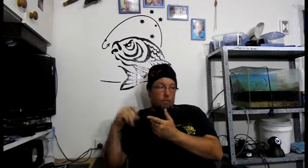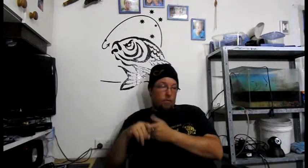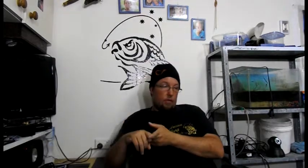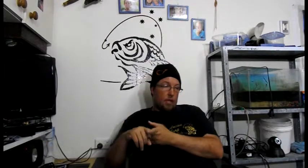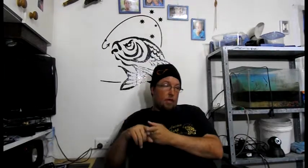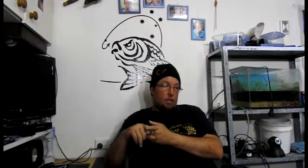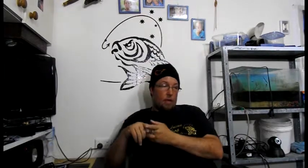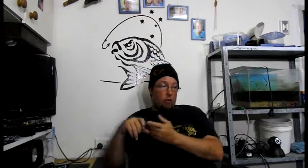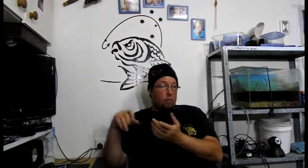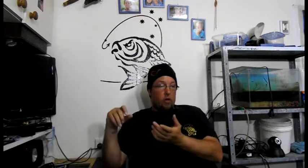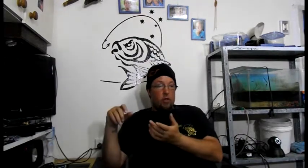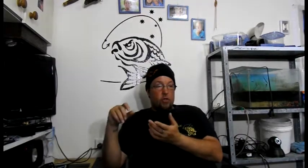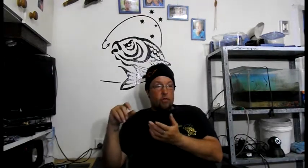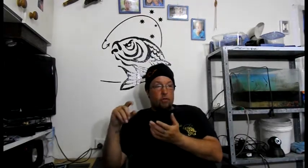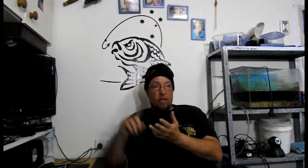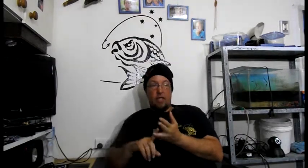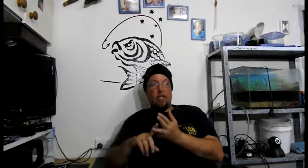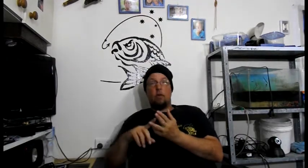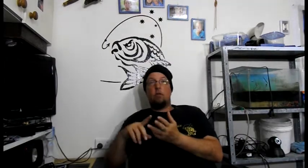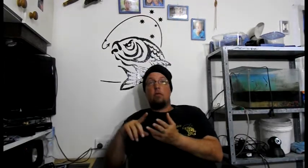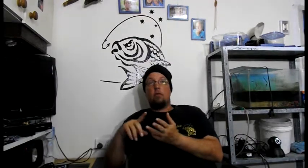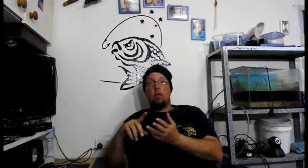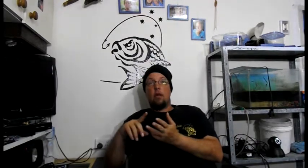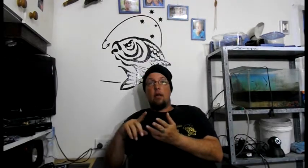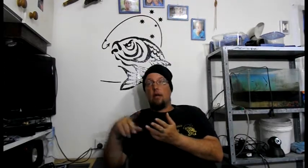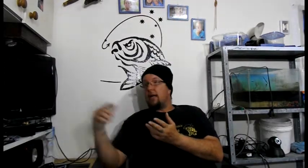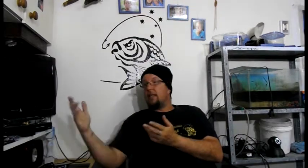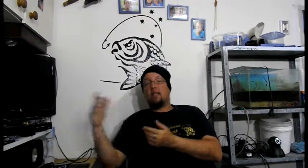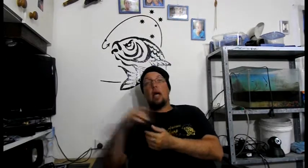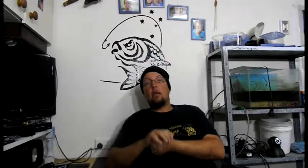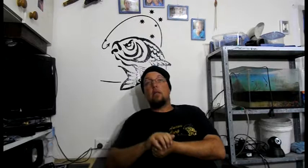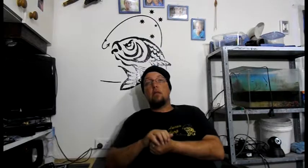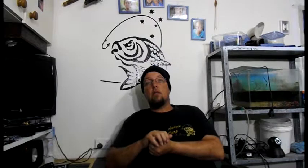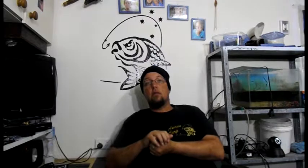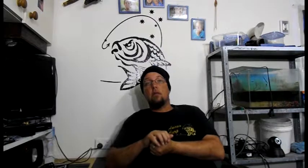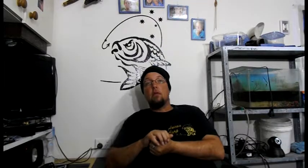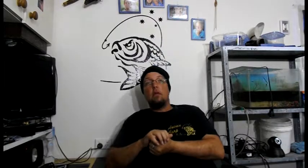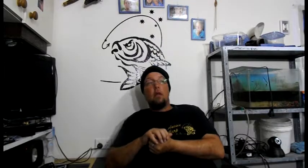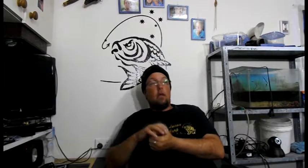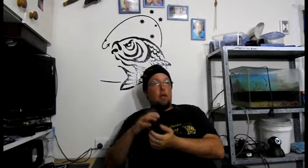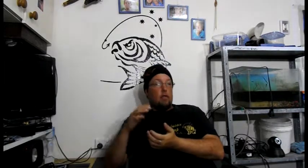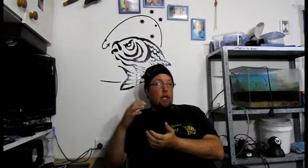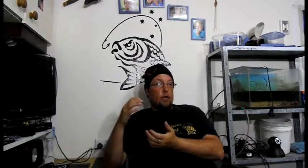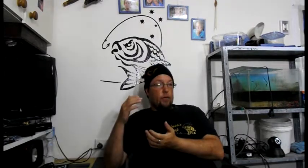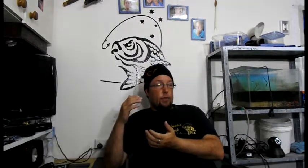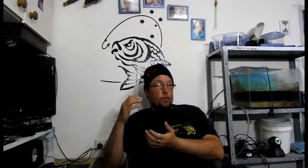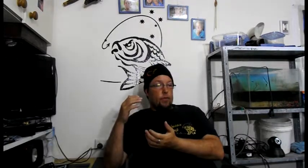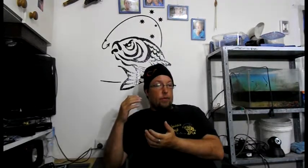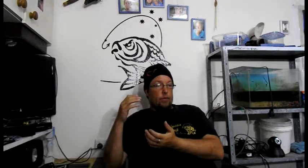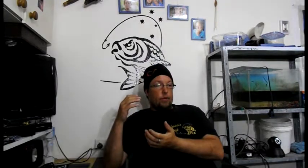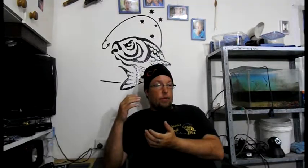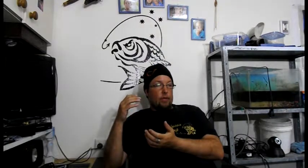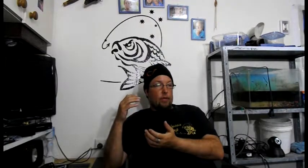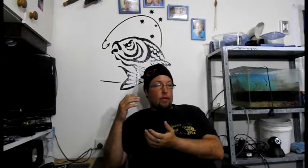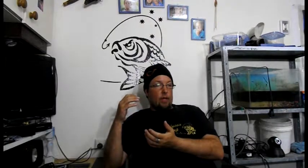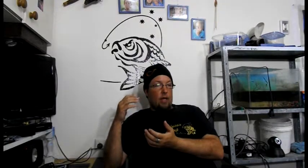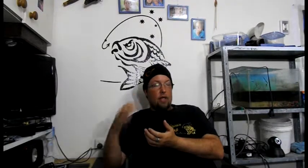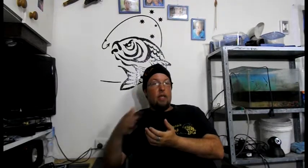Yeah. There's spangled perch. There's eel. And there's ducks. So. In these